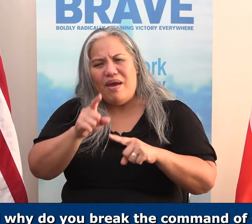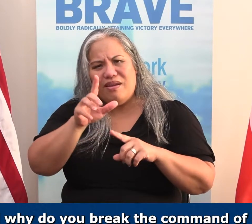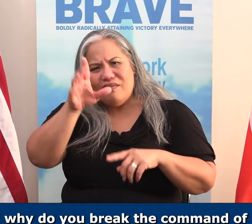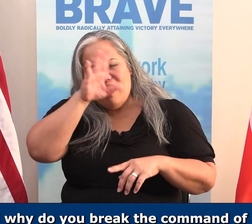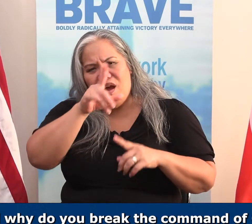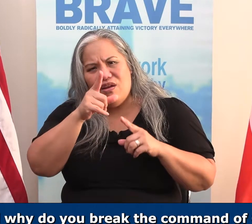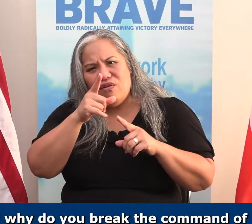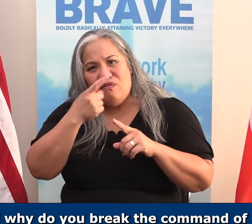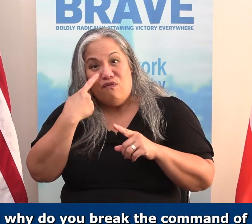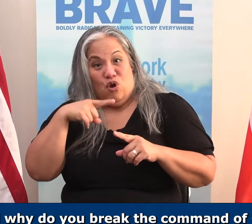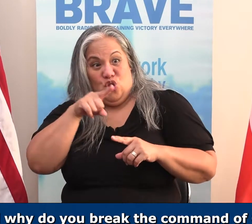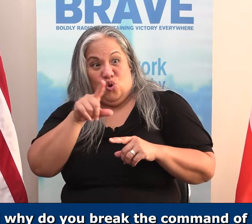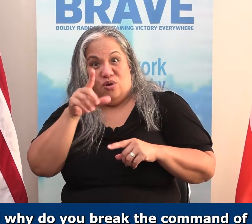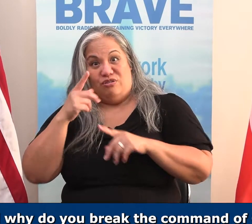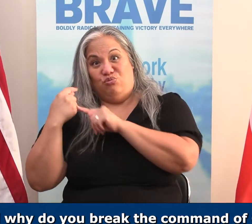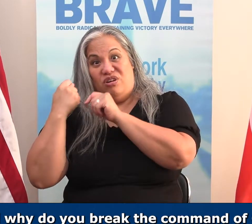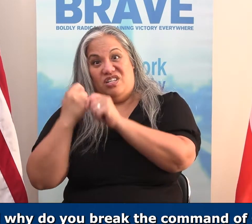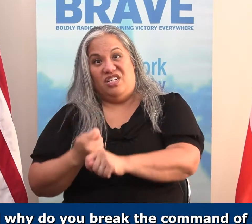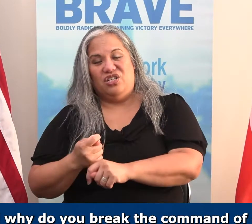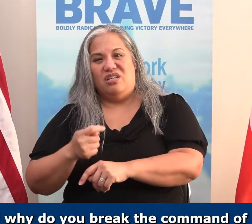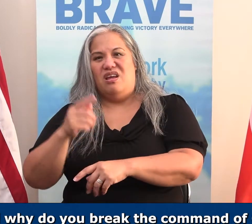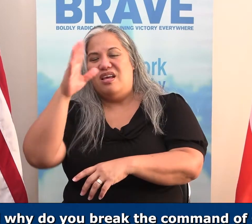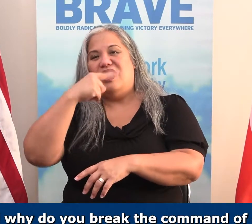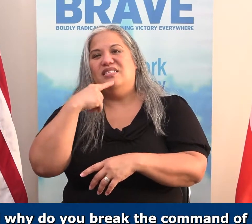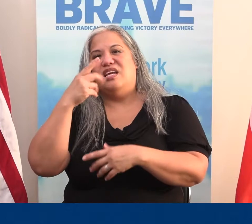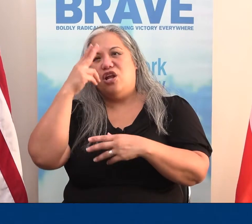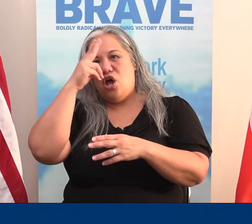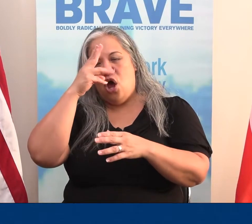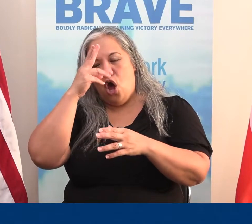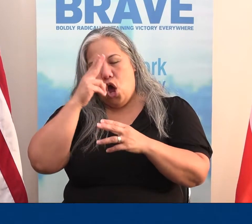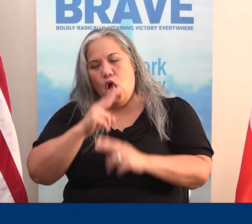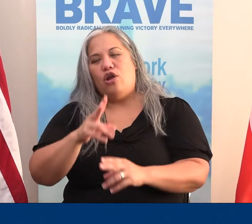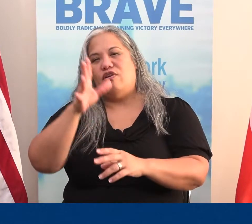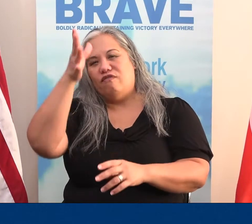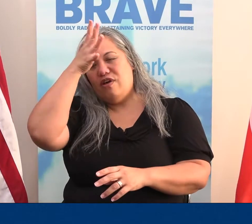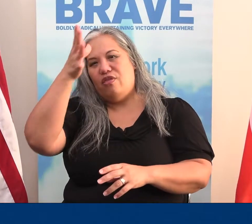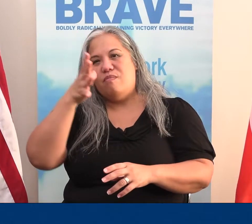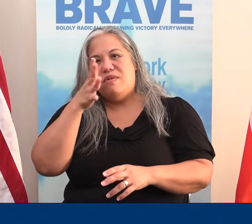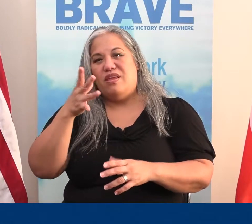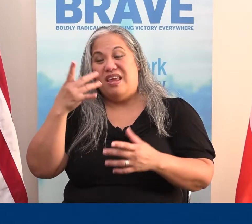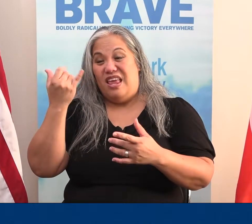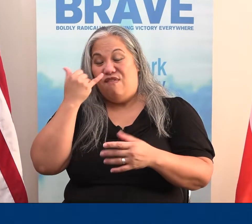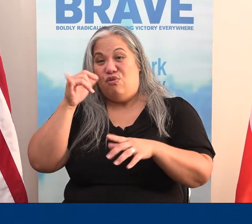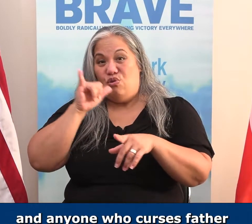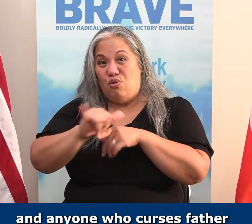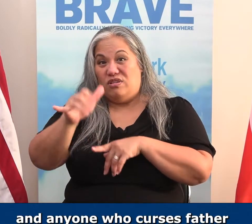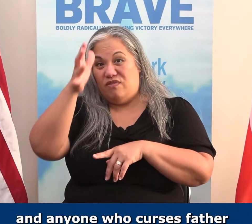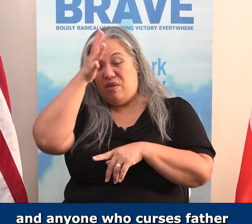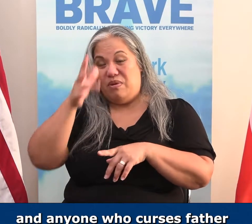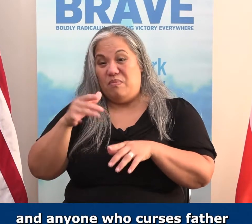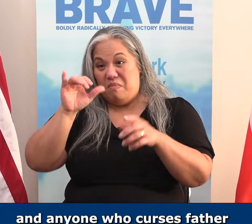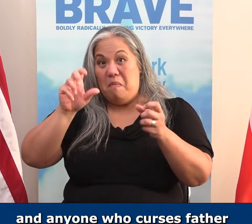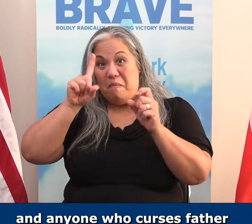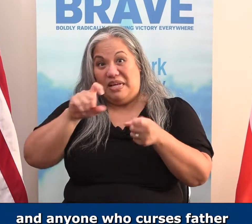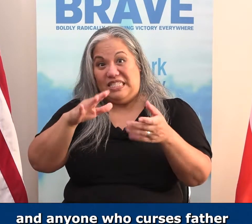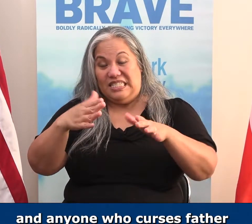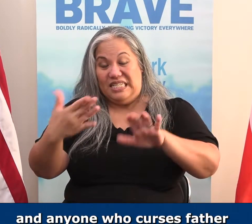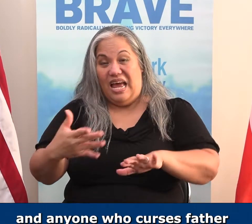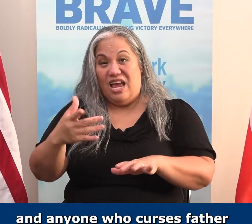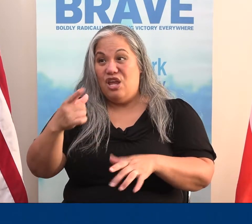why do you break the command of God for the sake of your tradition? For God said, Honor your father and your mother, and anyone who curses his father and mother must be put to death.